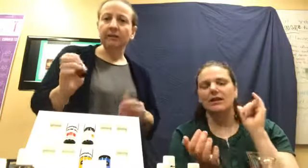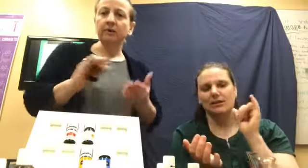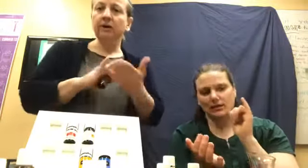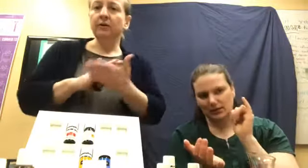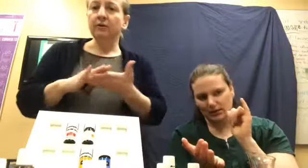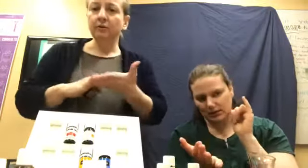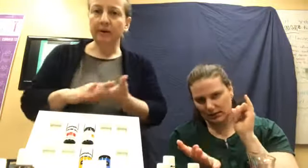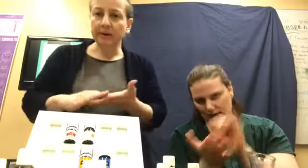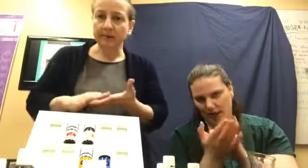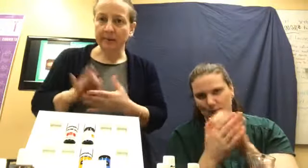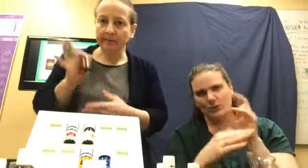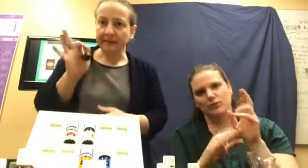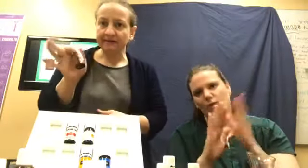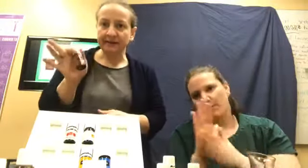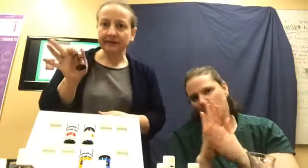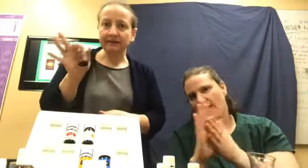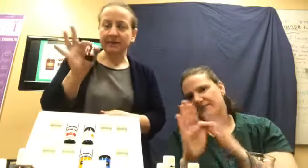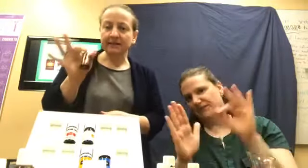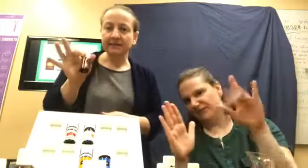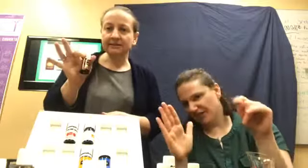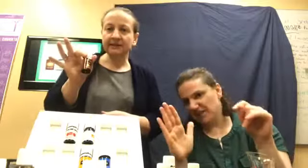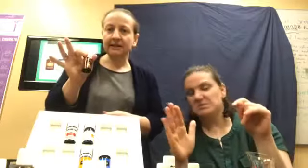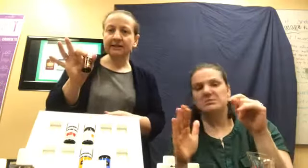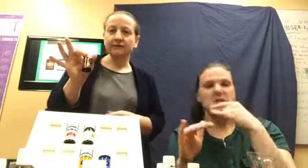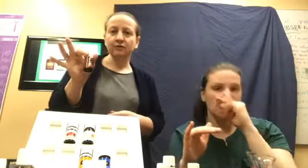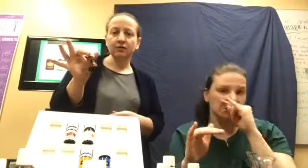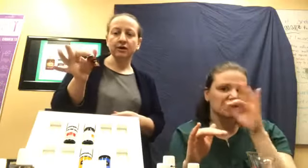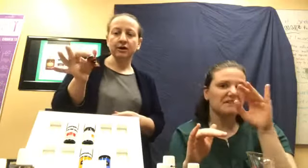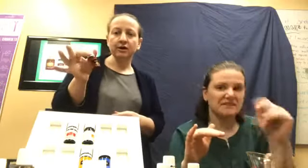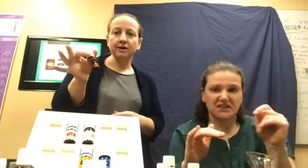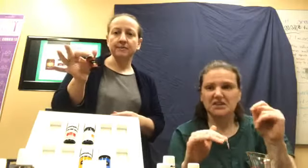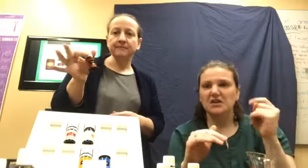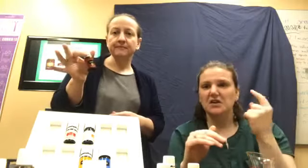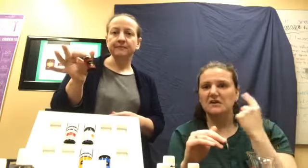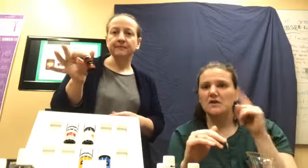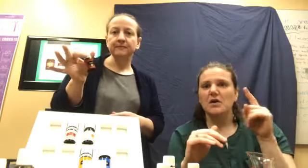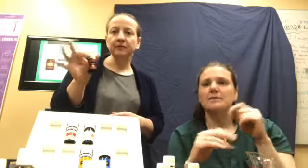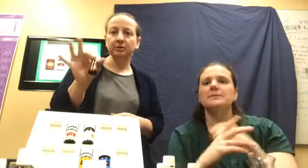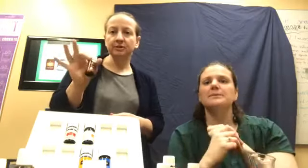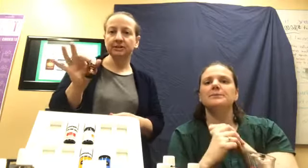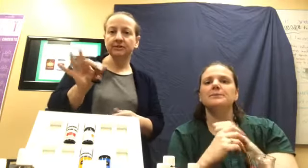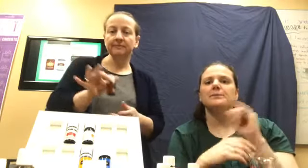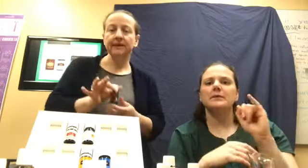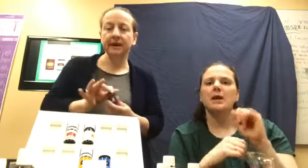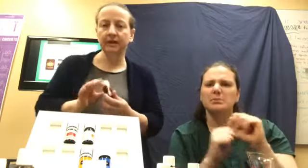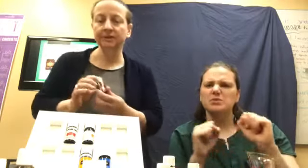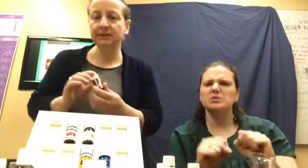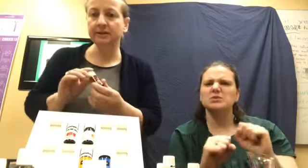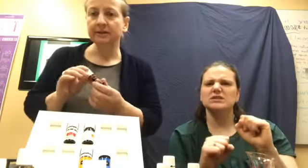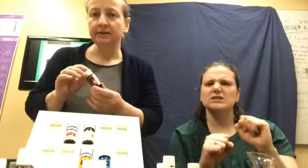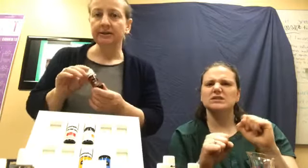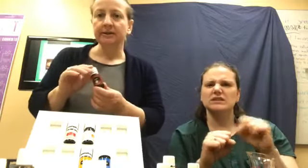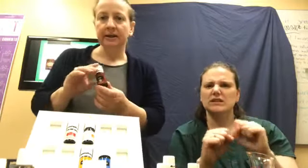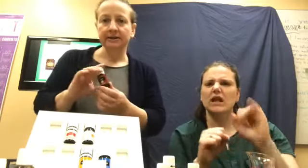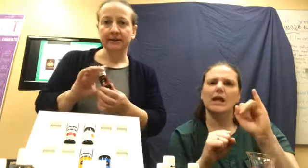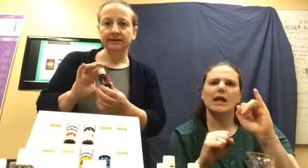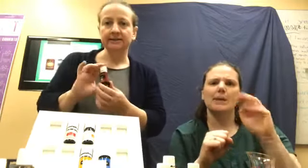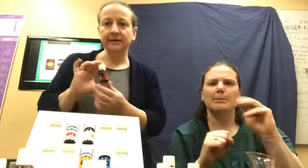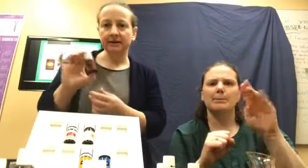will rub it on the bottom of my feet and my kids feet for, um, for immune system. And actually, like I said, I suck